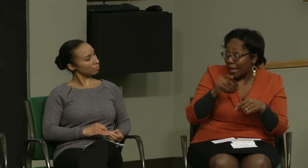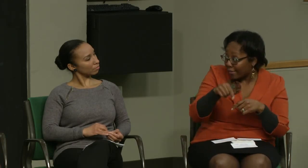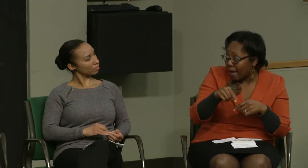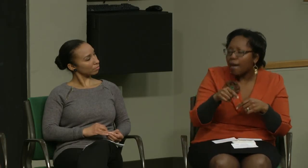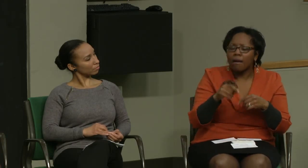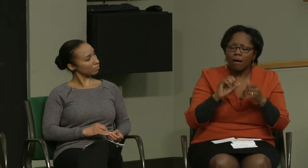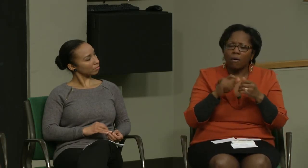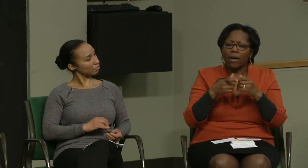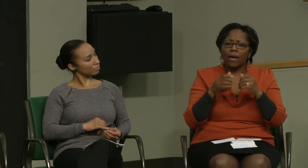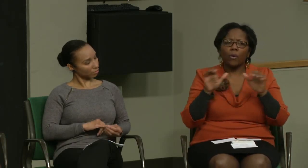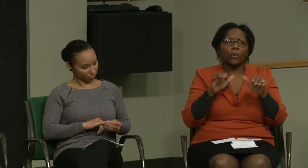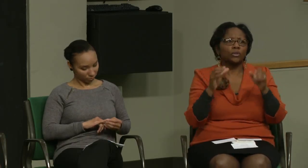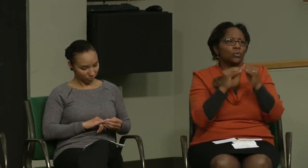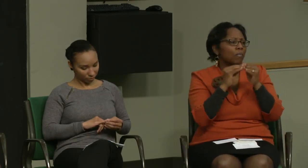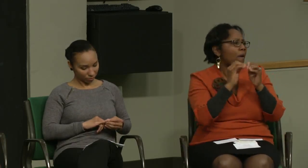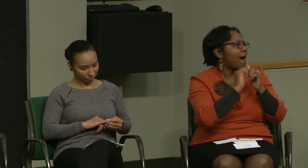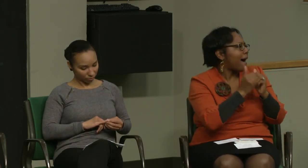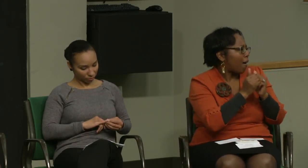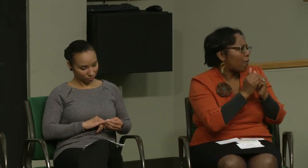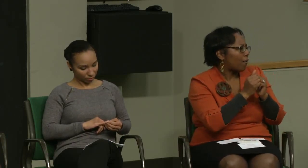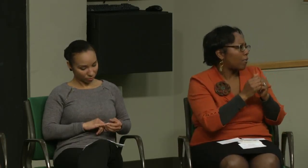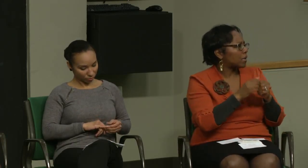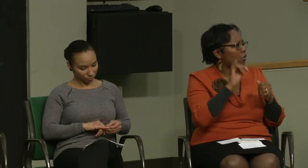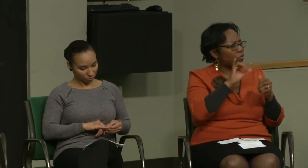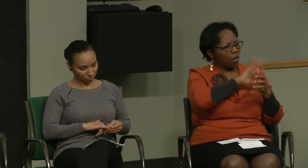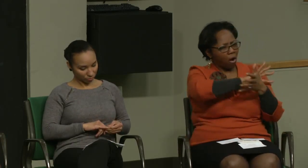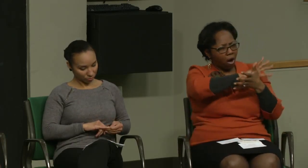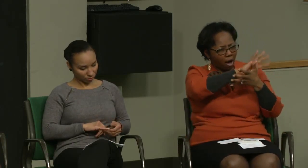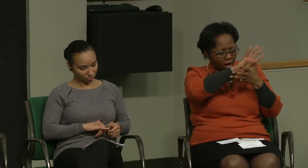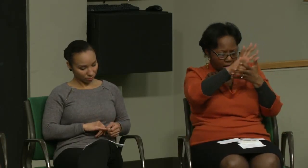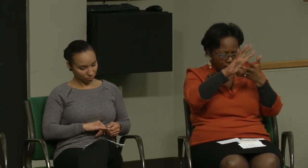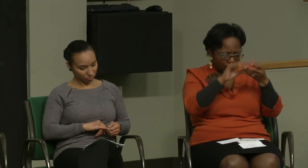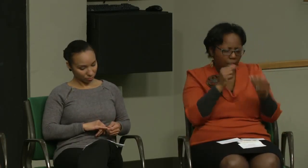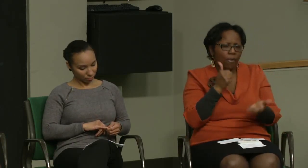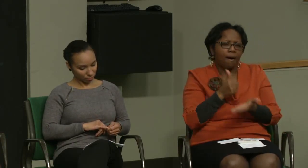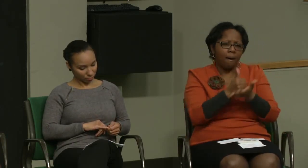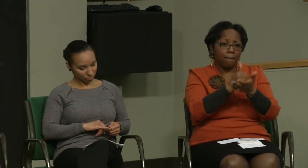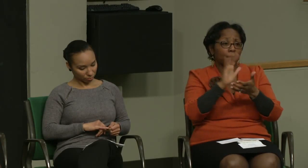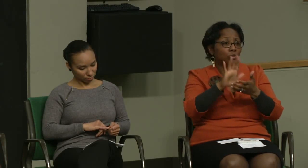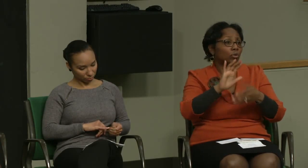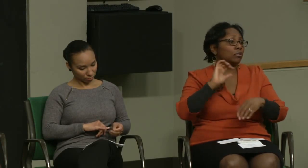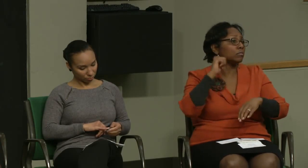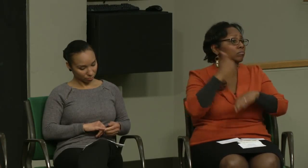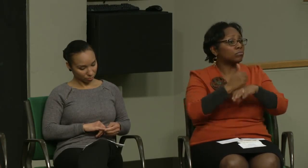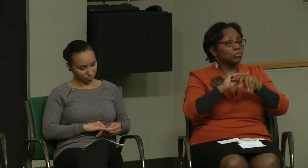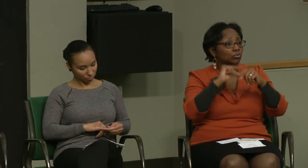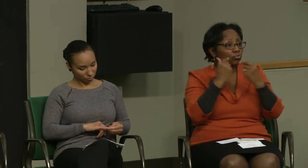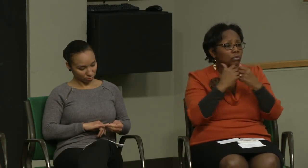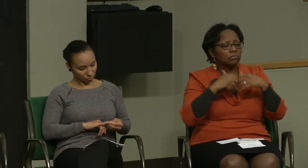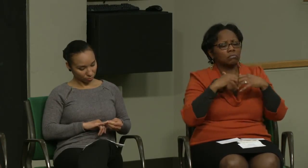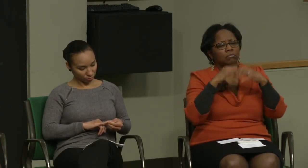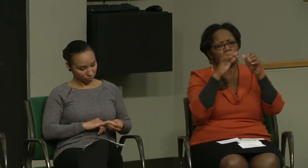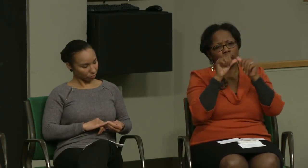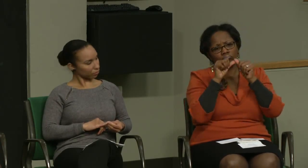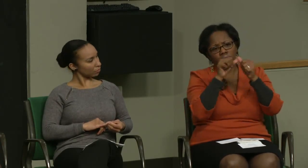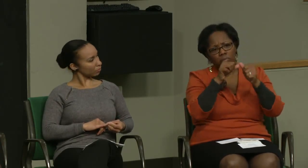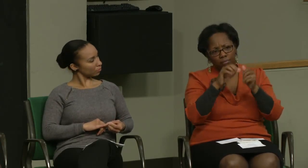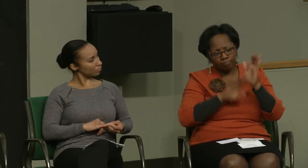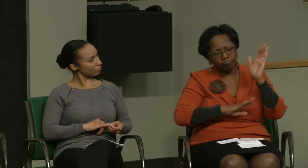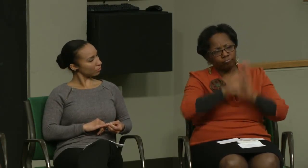and what it is that you're doing. What you like. What worked. What it is that you want to include more of. So you may want to think about